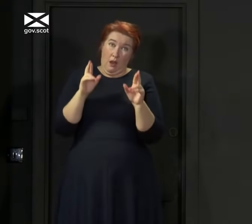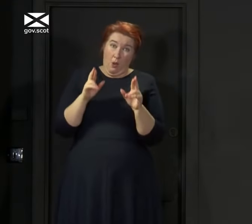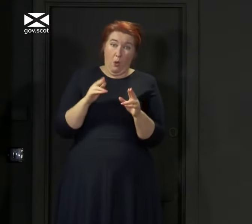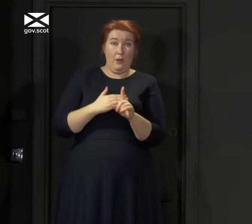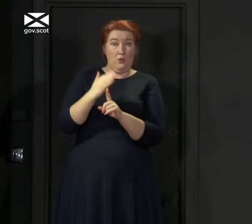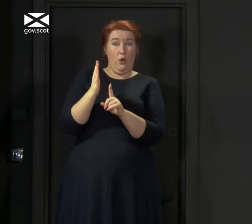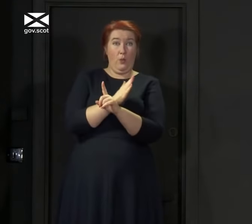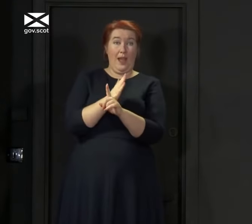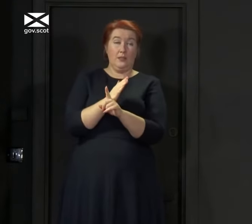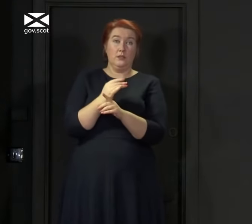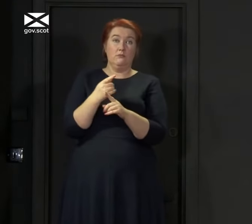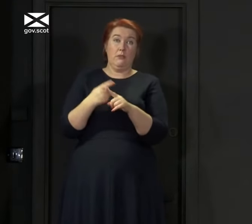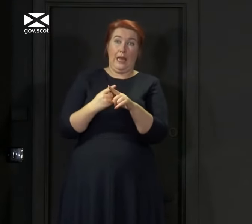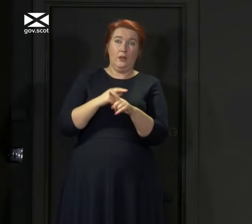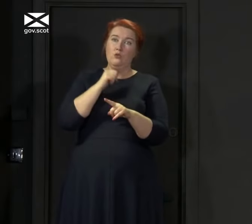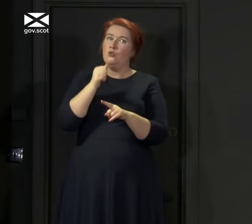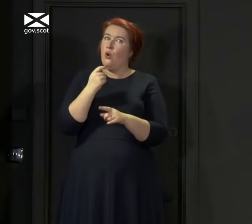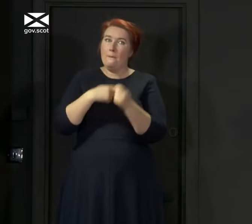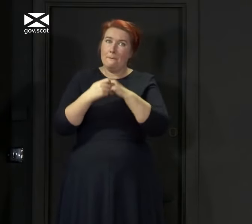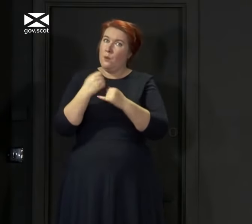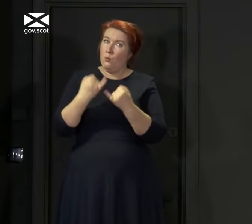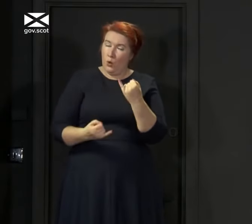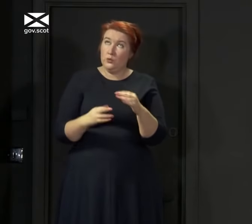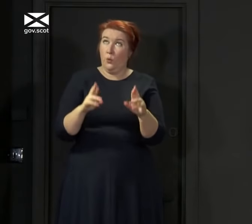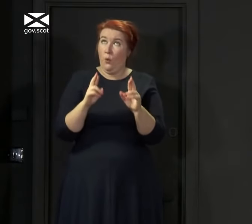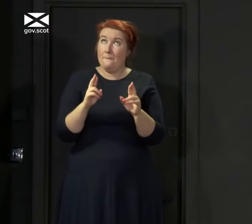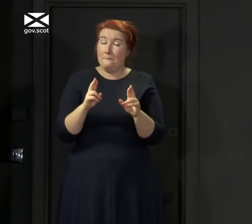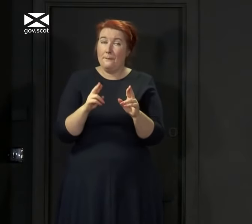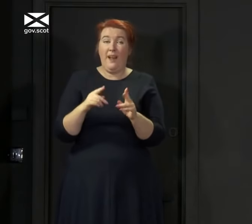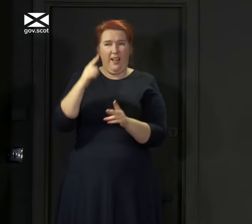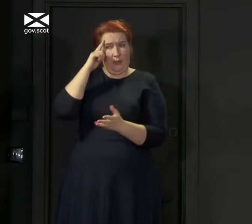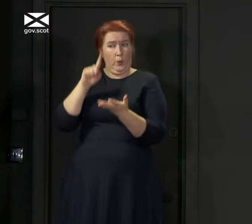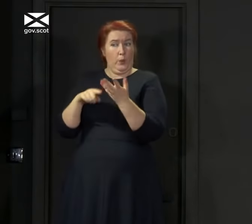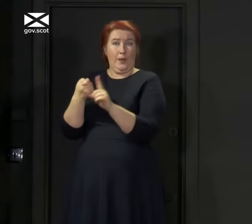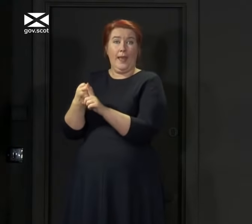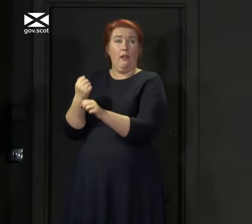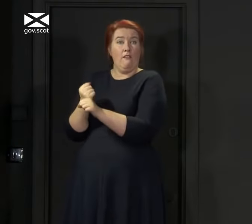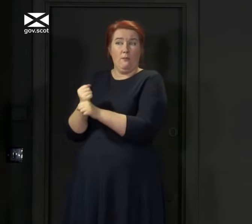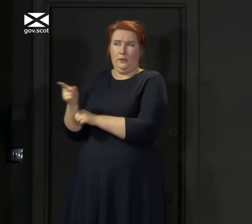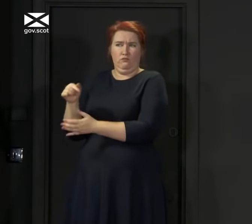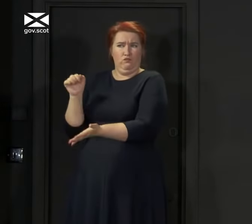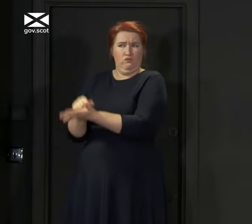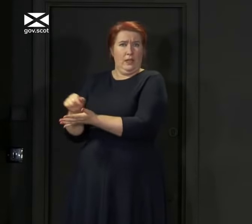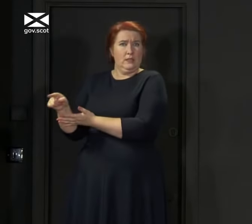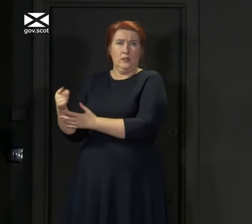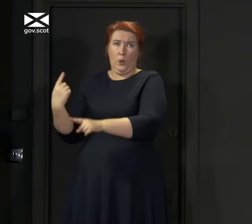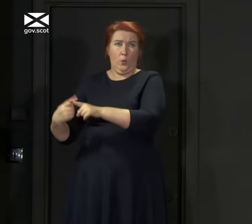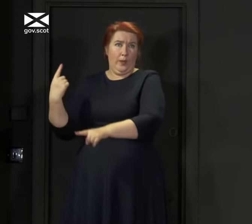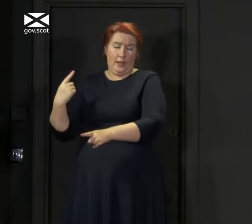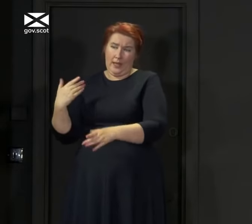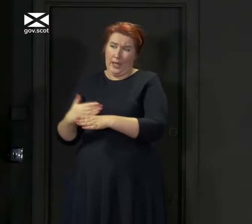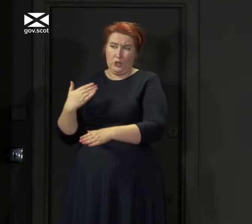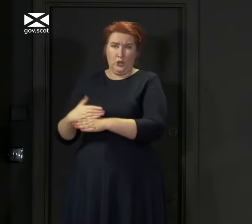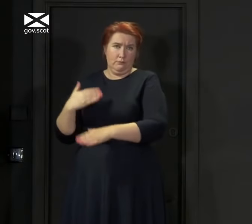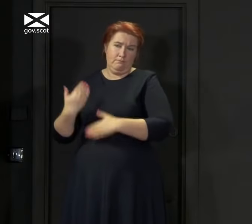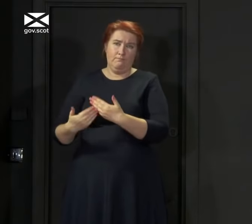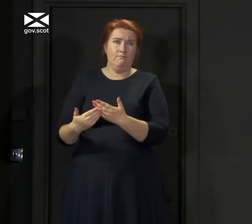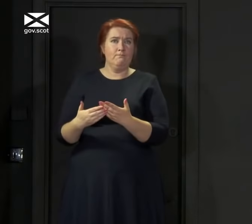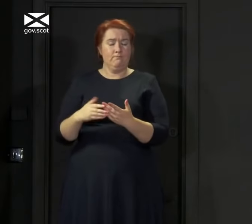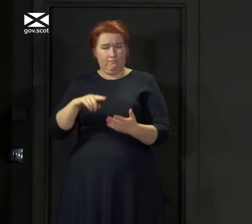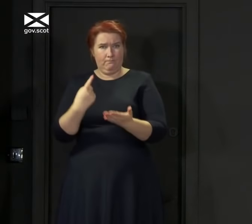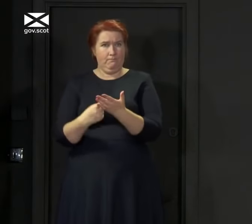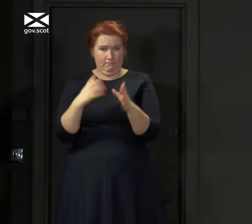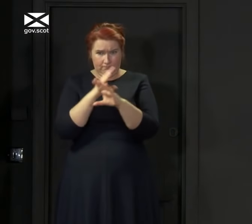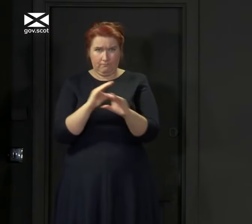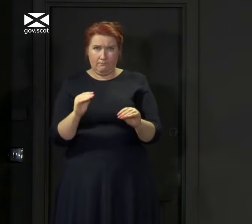deteriorate. I, again, I think the UK government has done the right thing in acting quickly and decisively. And I'm sure